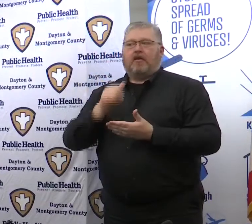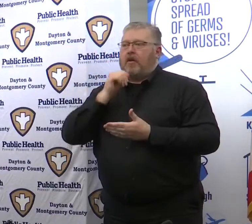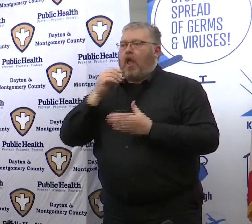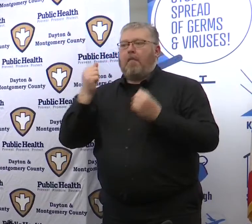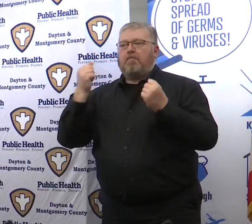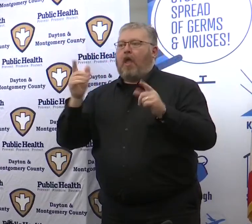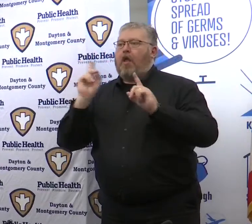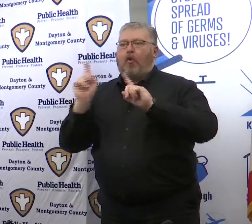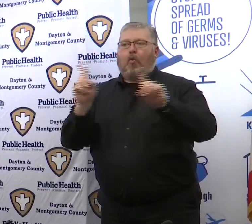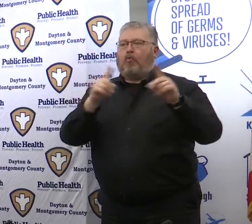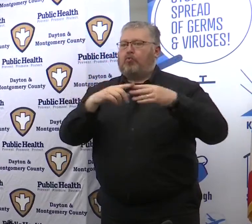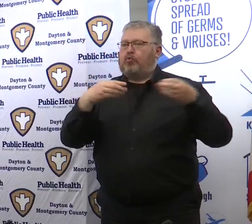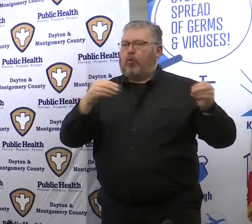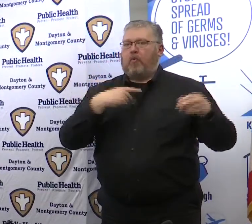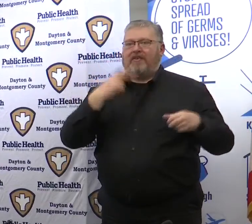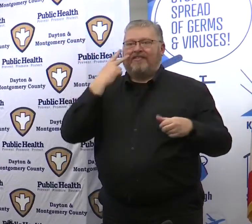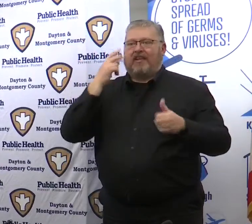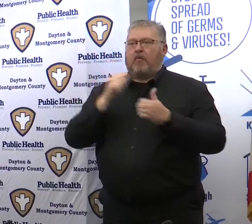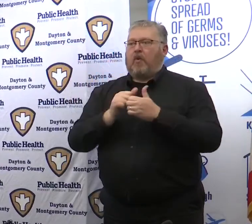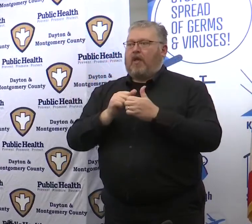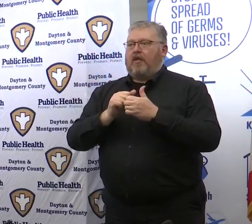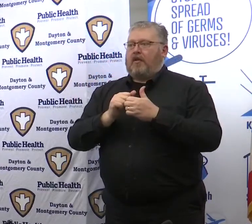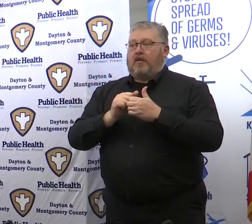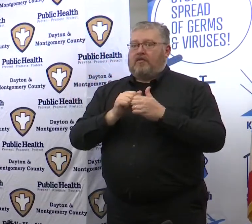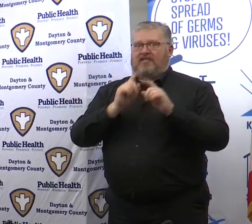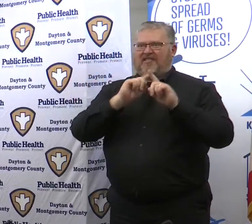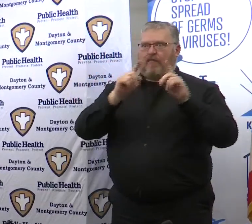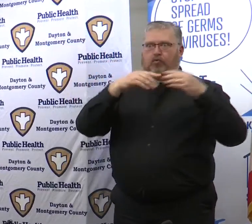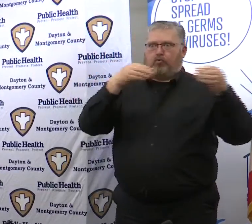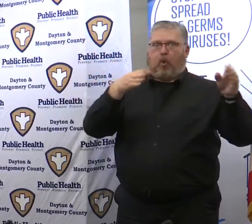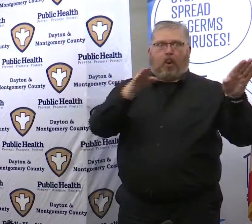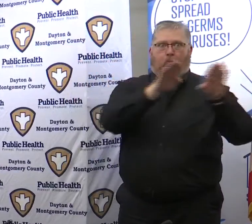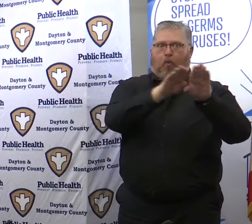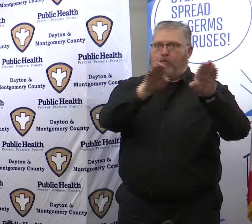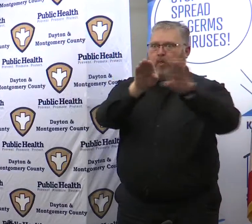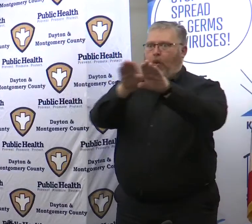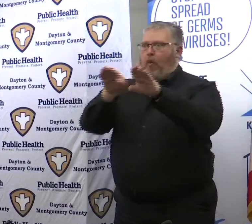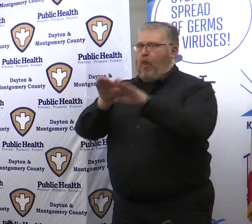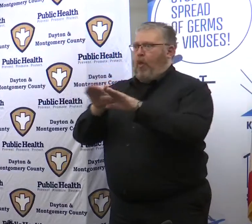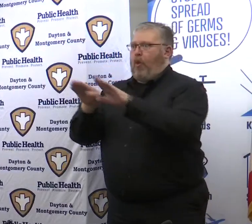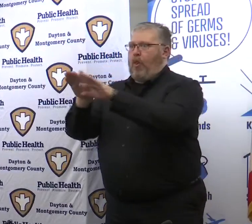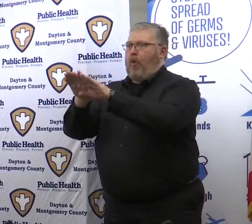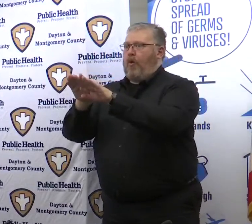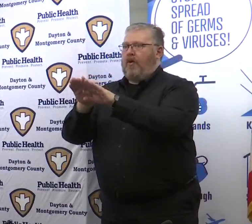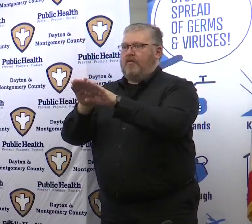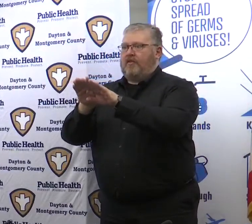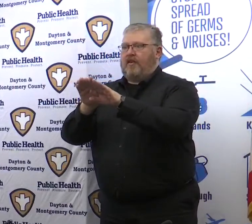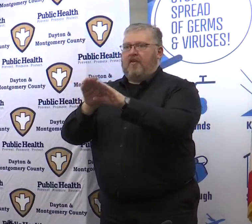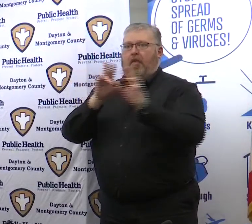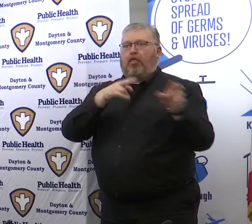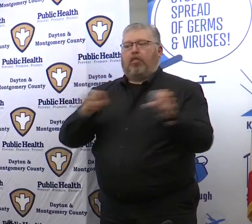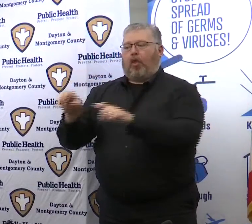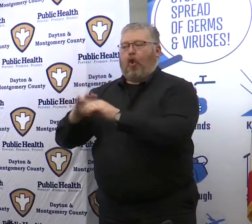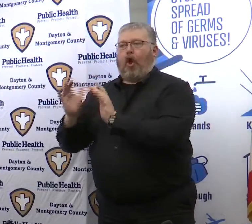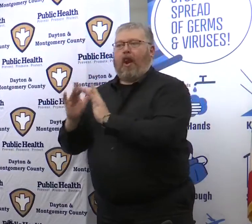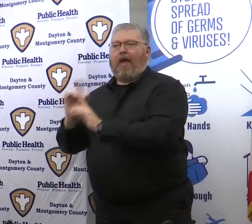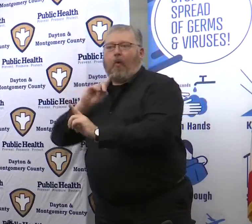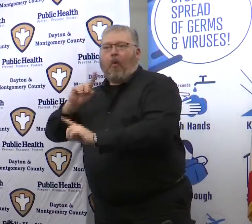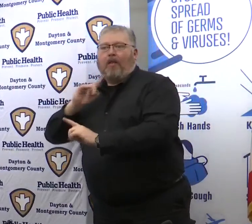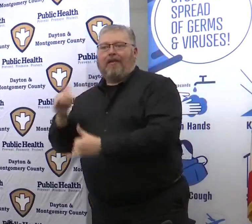going to the stores and we saw that with L Brands closing and all these other businesses closing unless it was like a really local and unique place